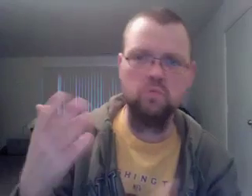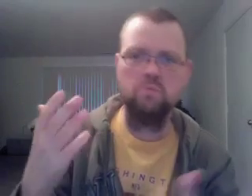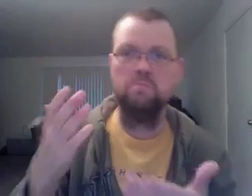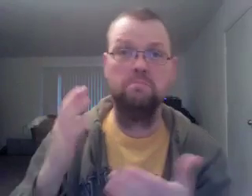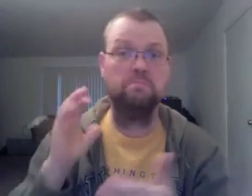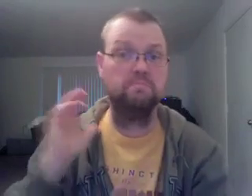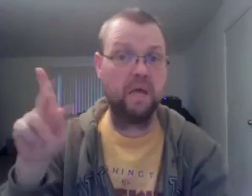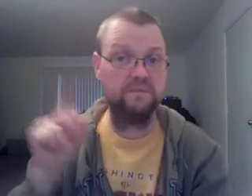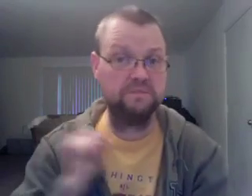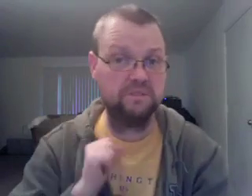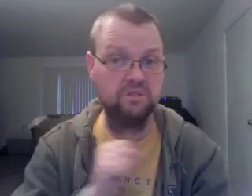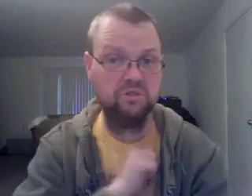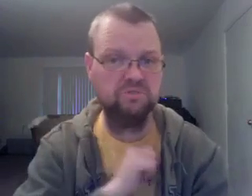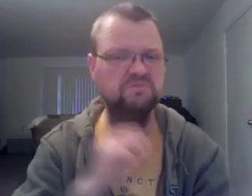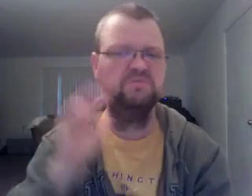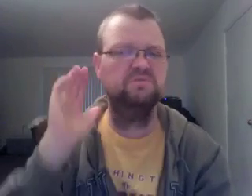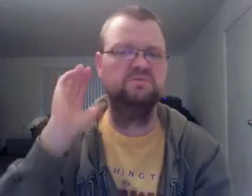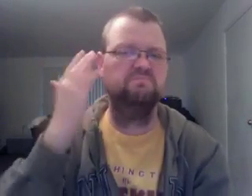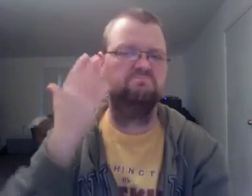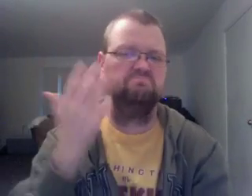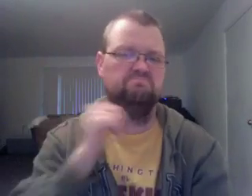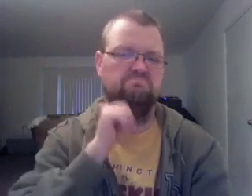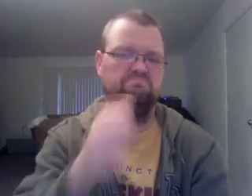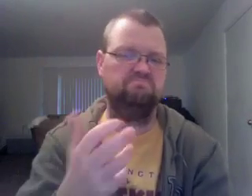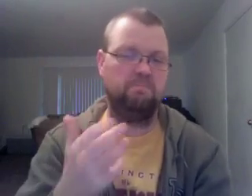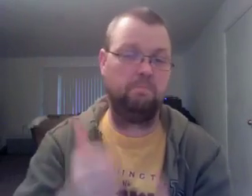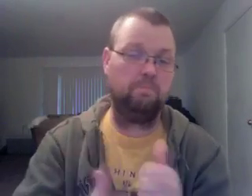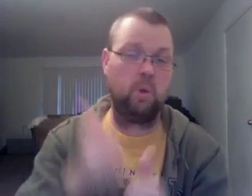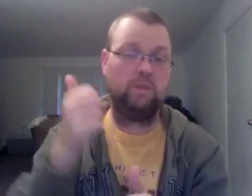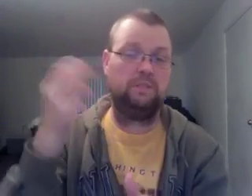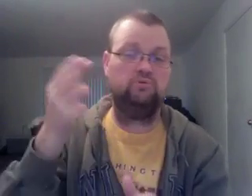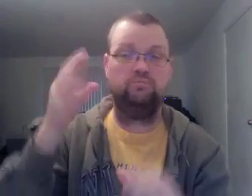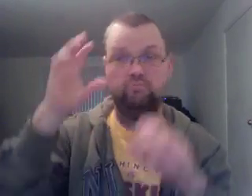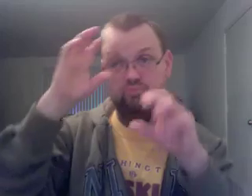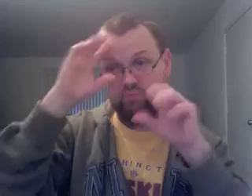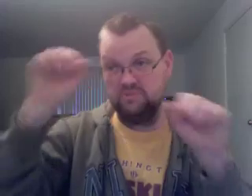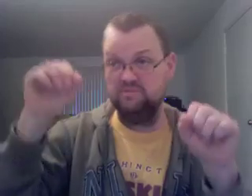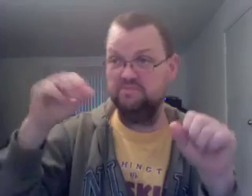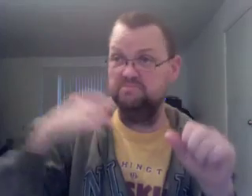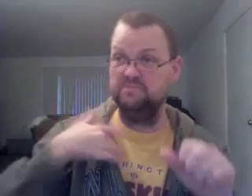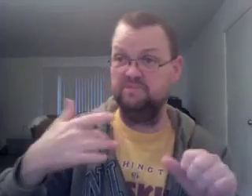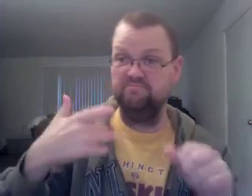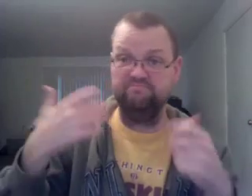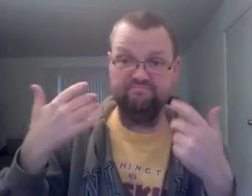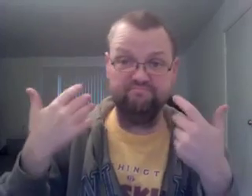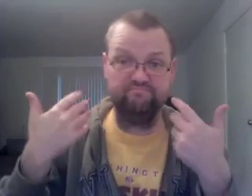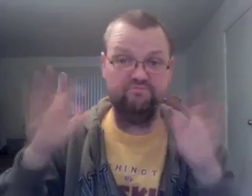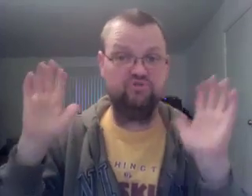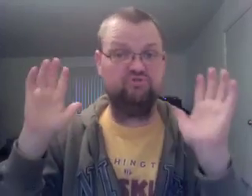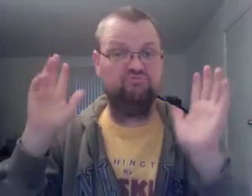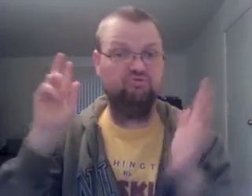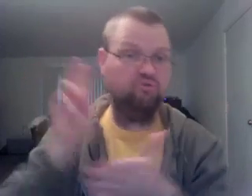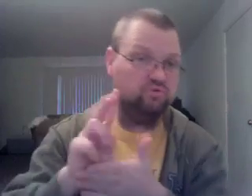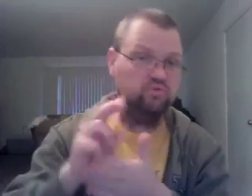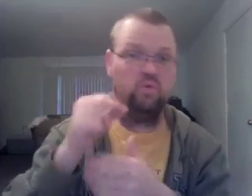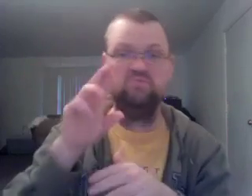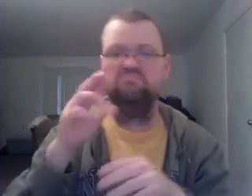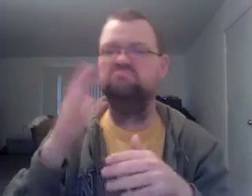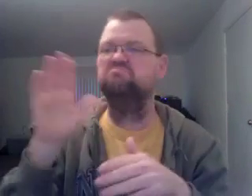He's trying to stay now and get that half far whiff to get the air on the nose. That's true. I think that's kind of important